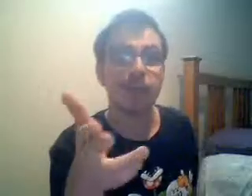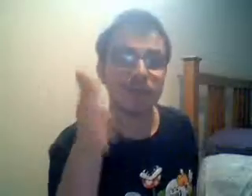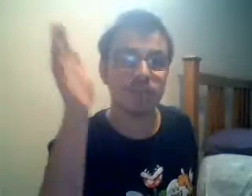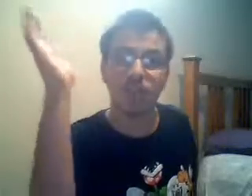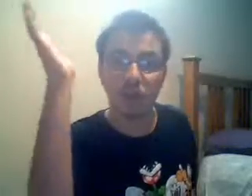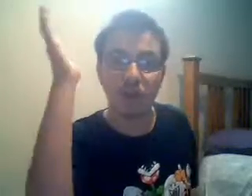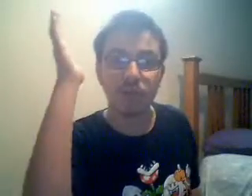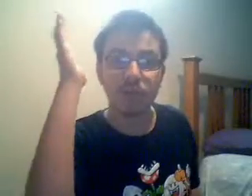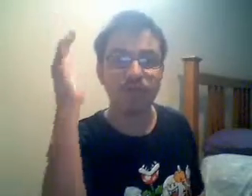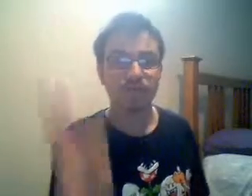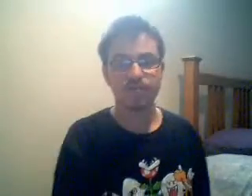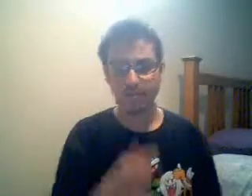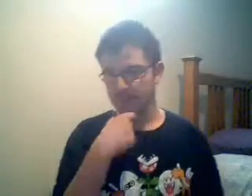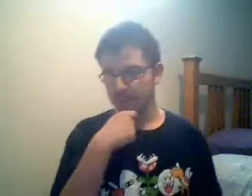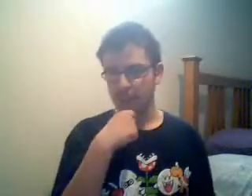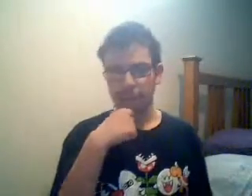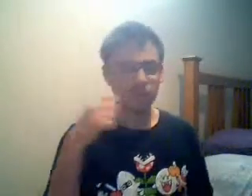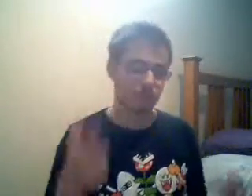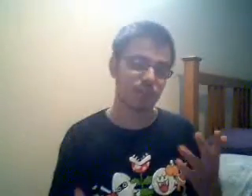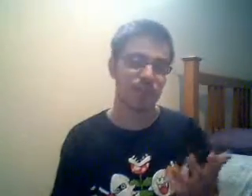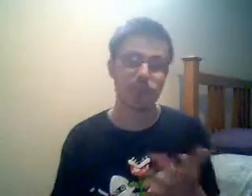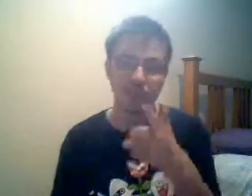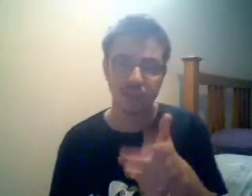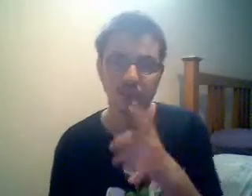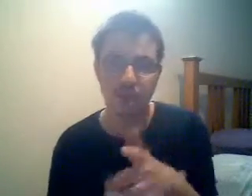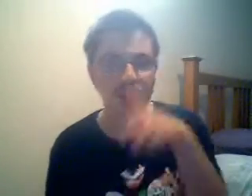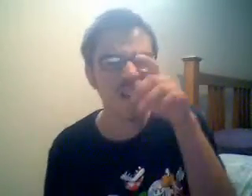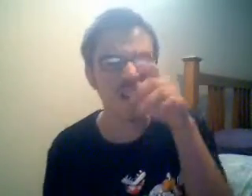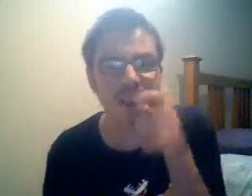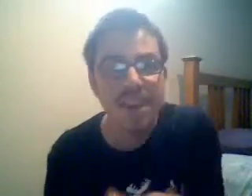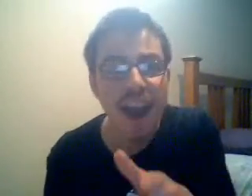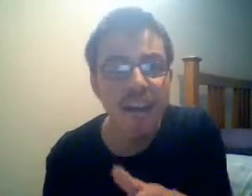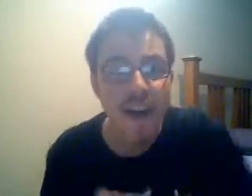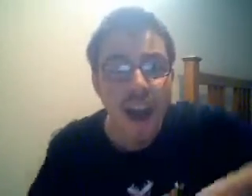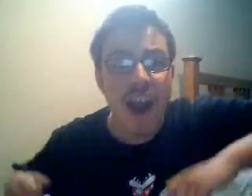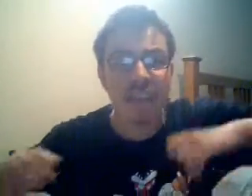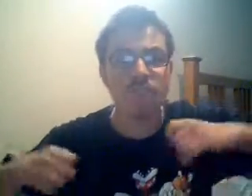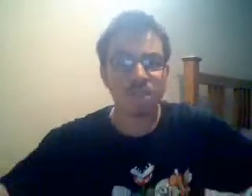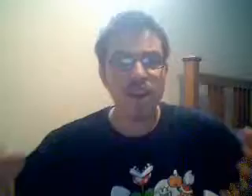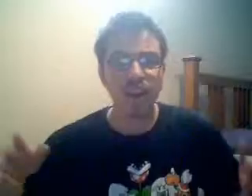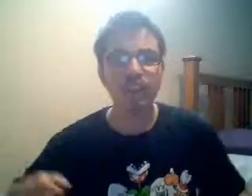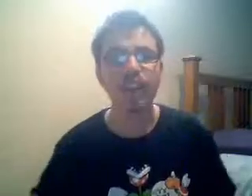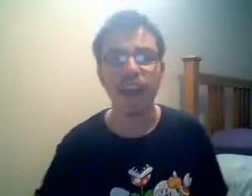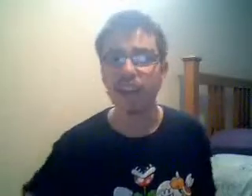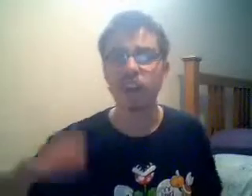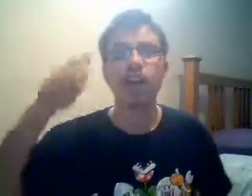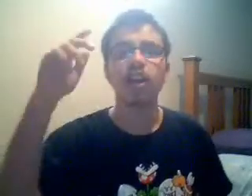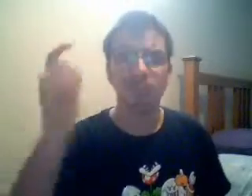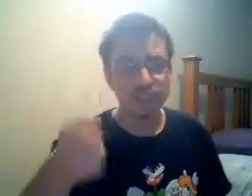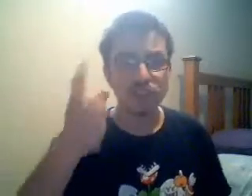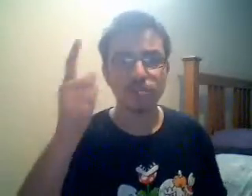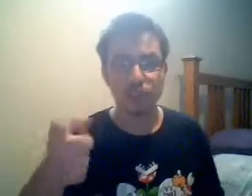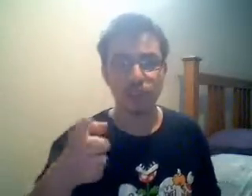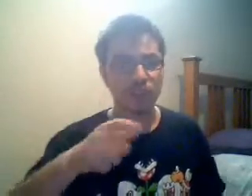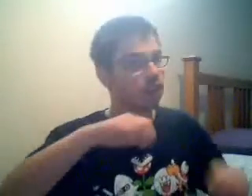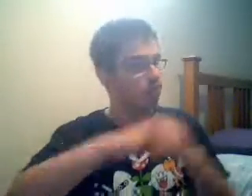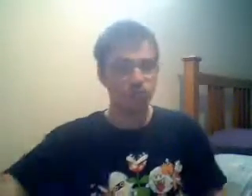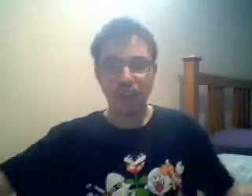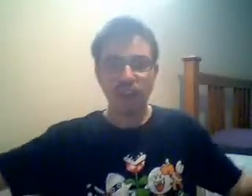months ago. My computer crashed a long time ago. But now I finally have a new computer ready